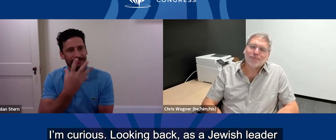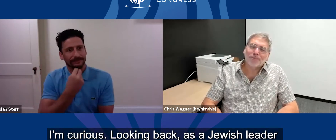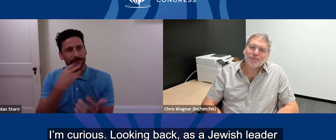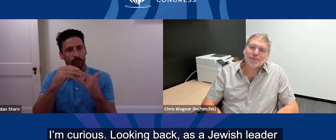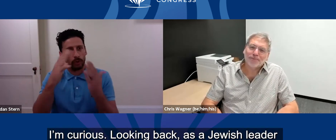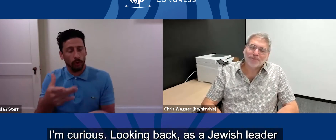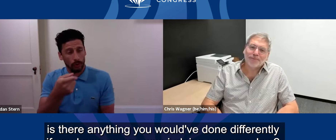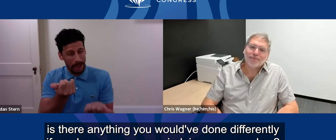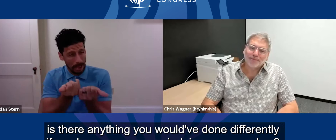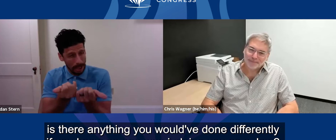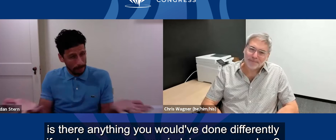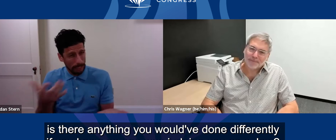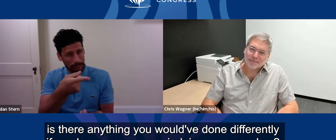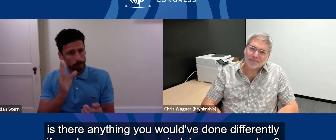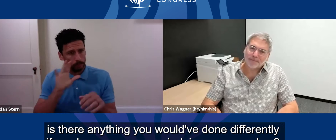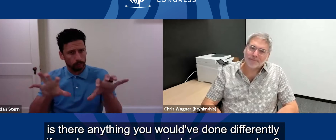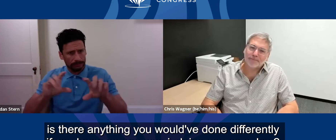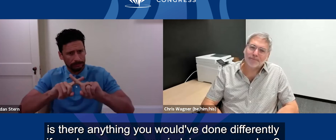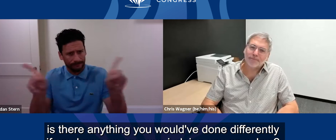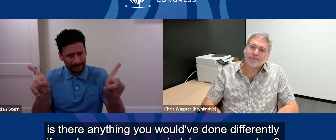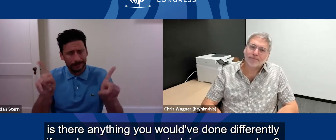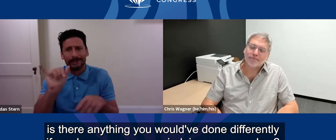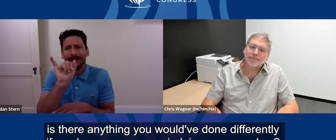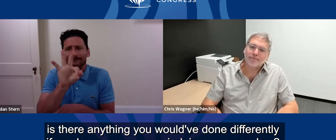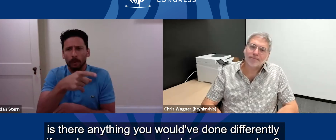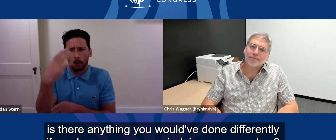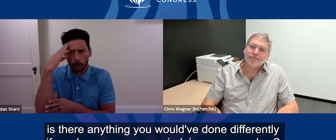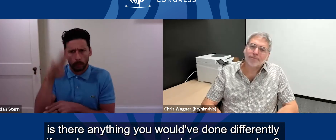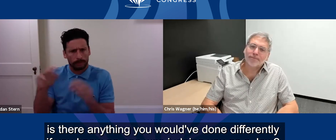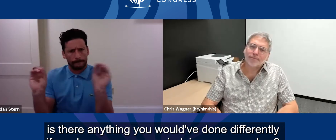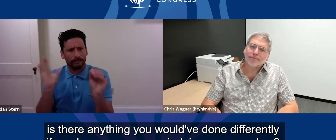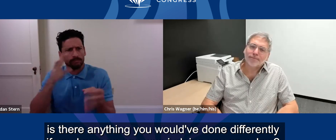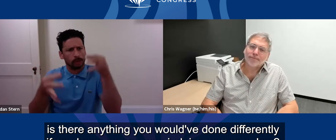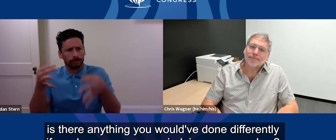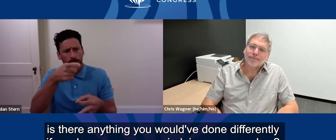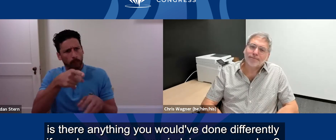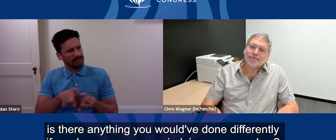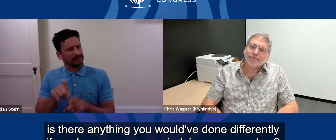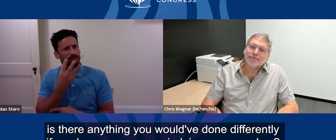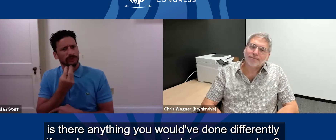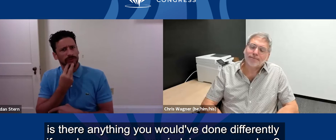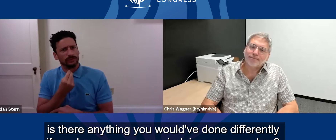as a Jewish leader, is there anything you would have done differently if you knew no one was judging you as a Jew?